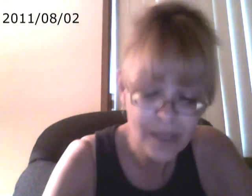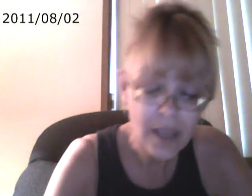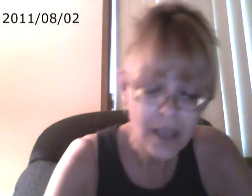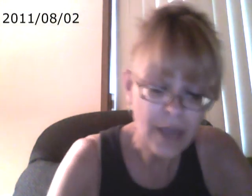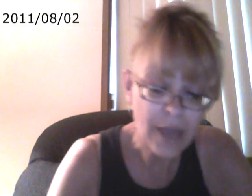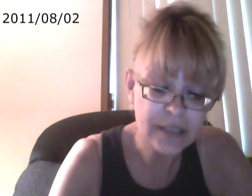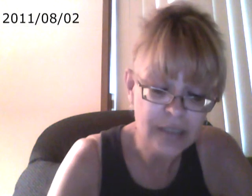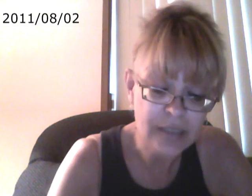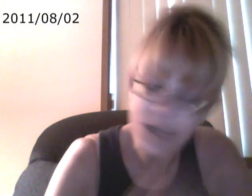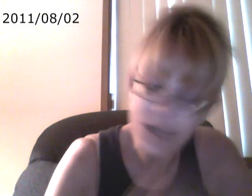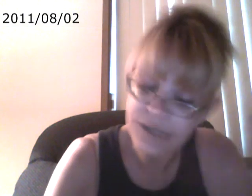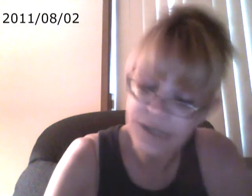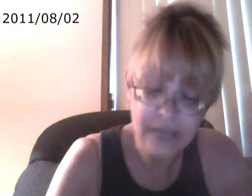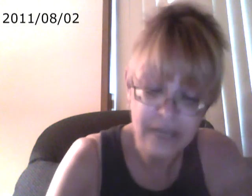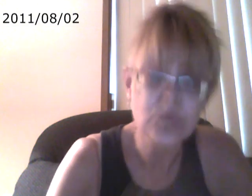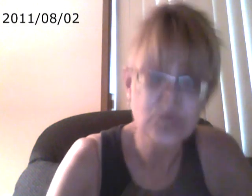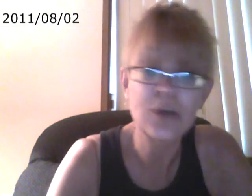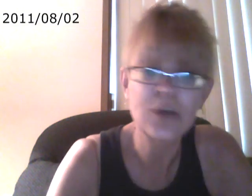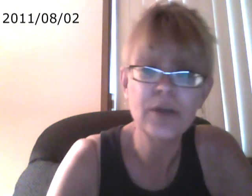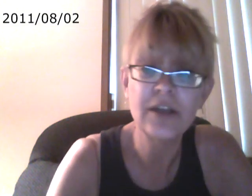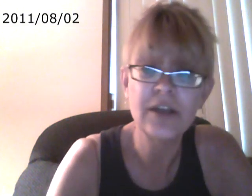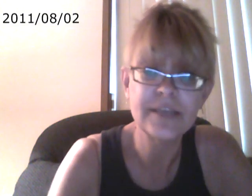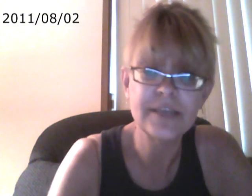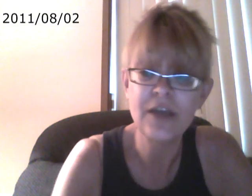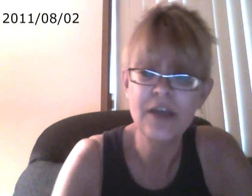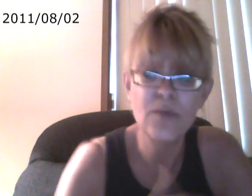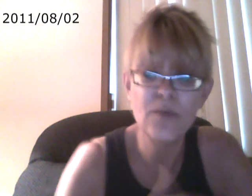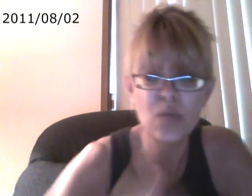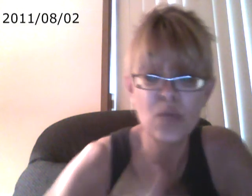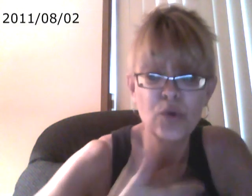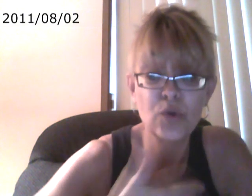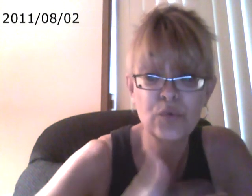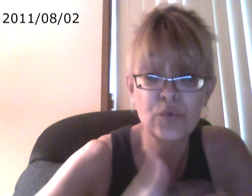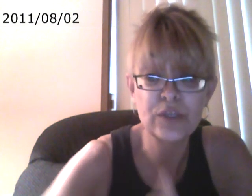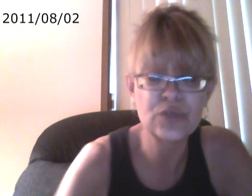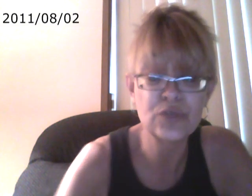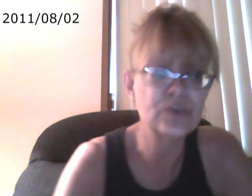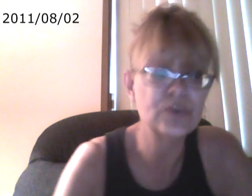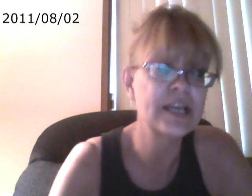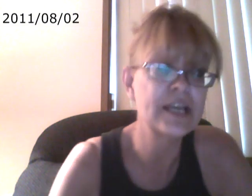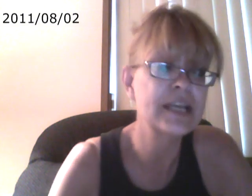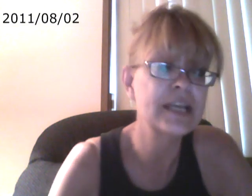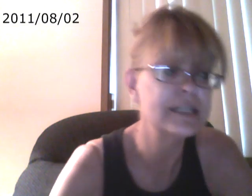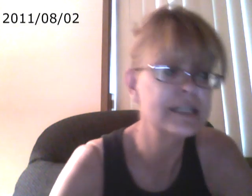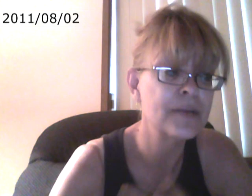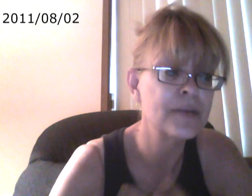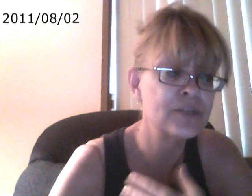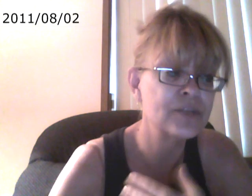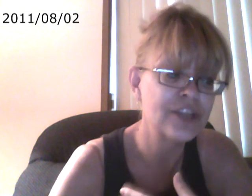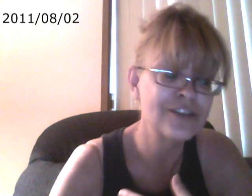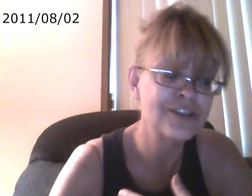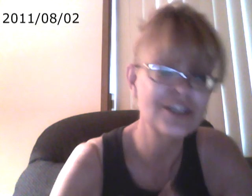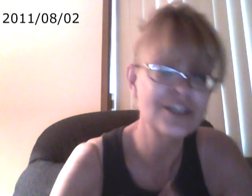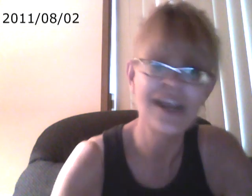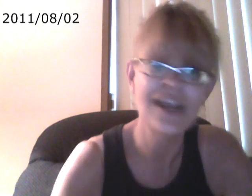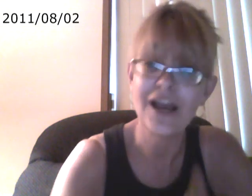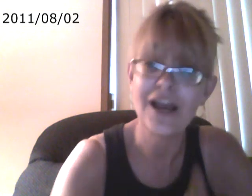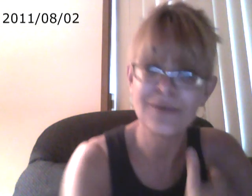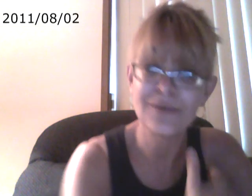And I used again, this water bottle concept to help me work through these tools that anytime it was challenging, I was